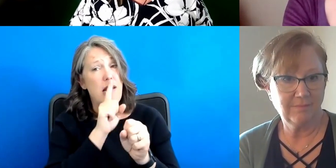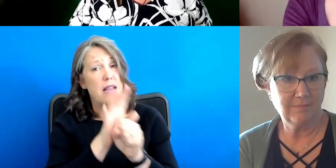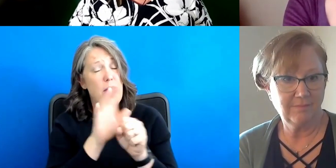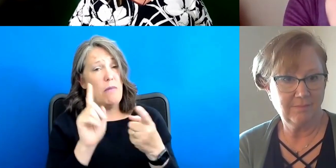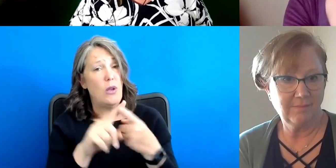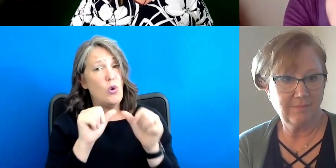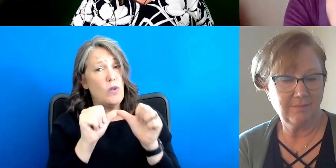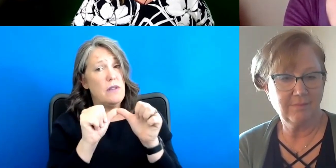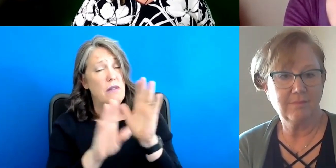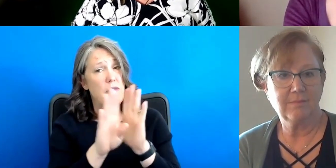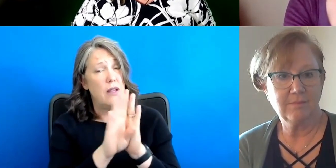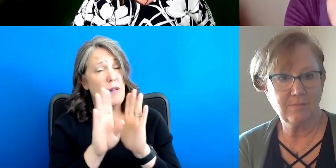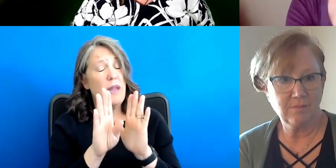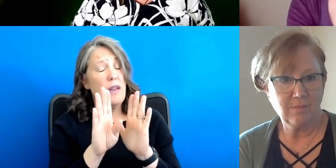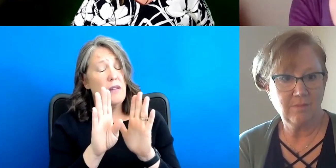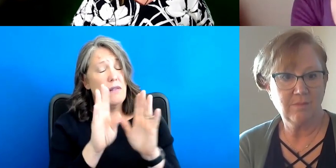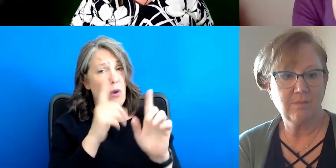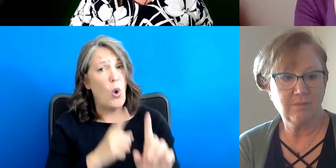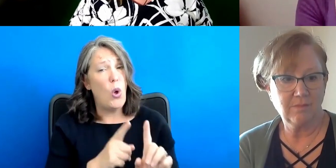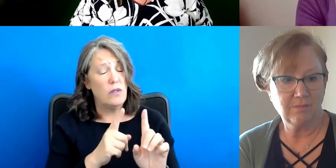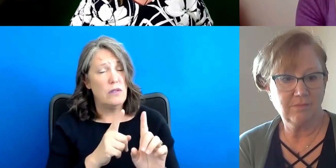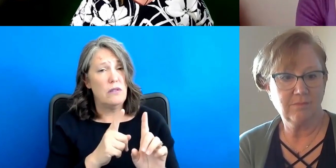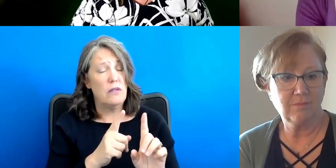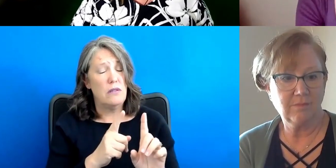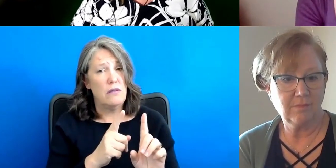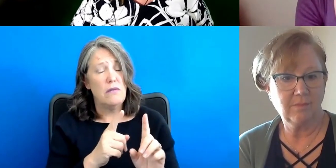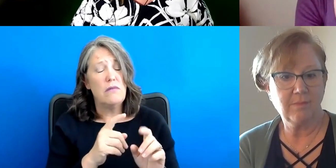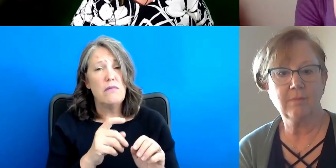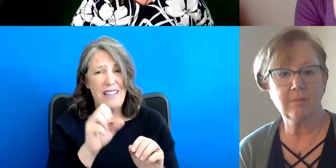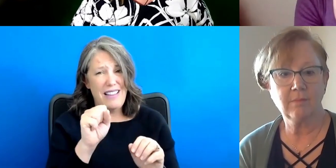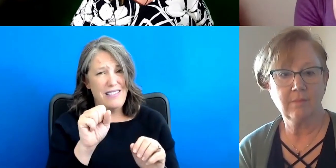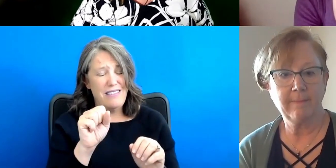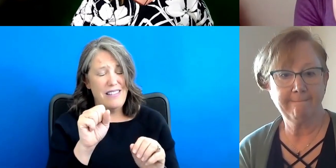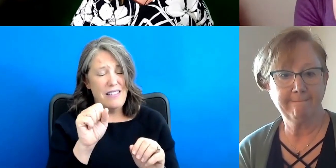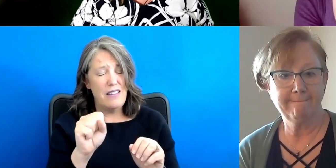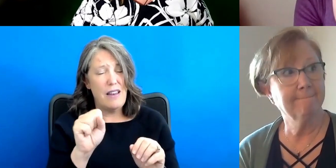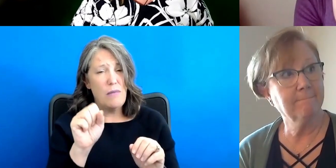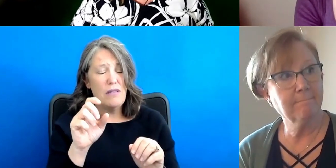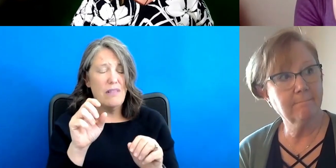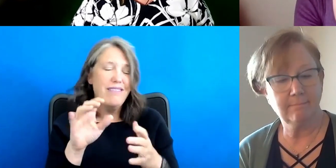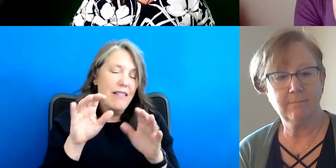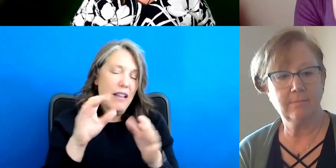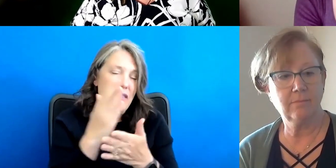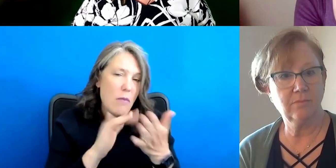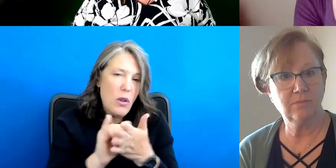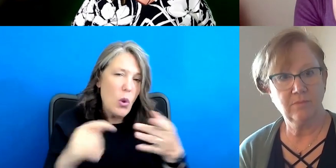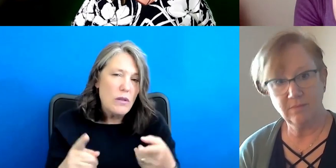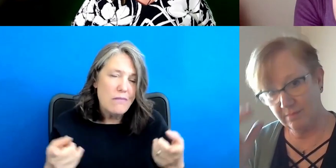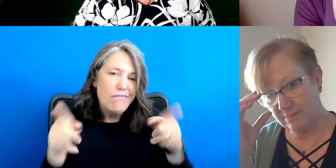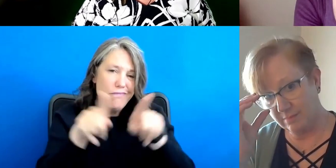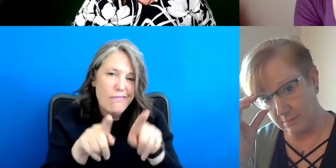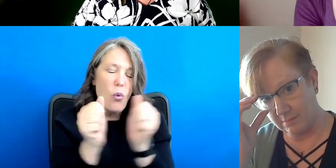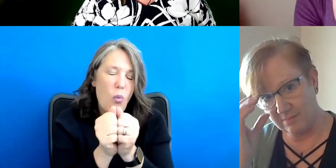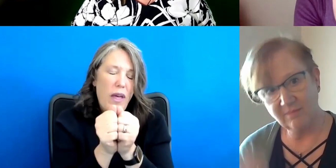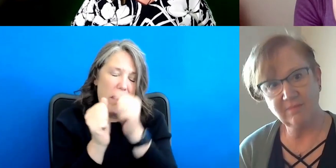sustainable development goals. And there are several of those goals that kind of intersect with CRPD, for example,